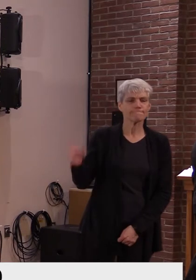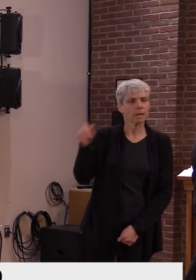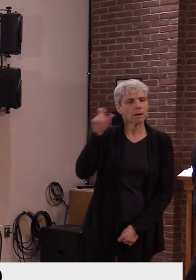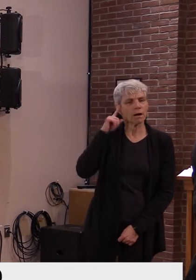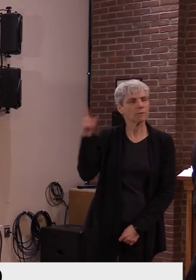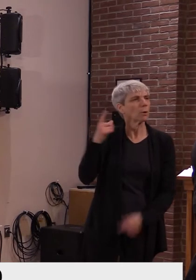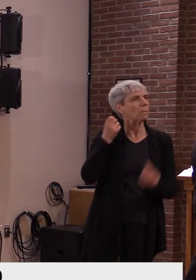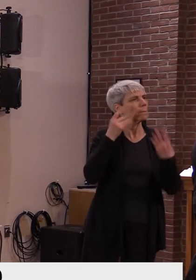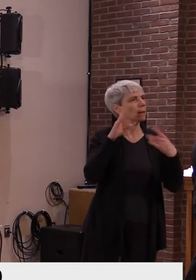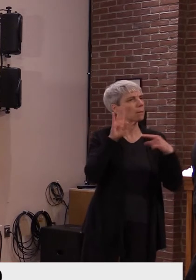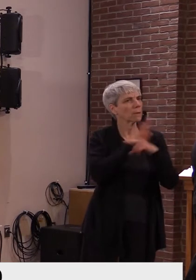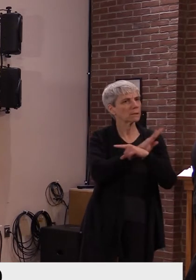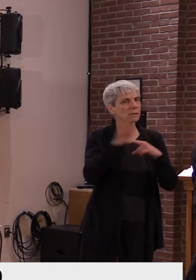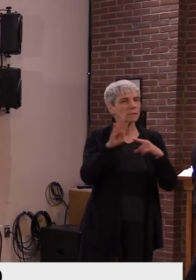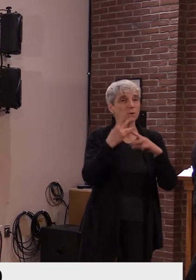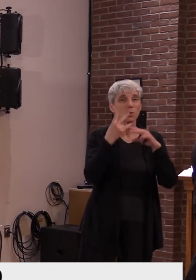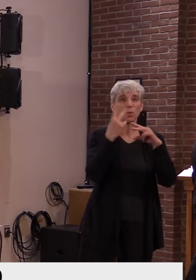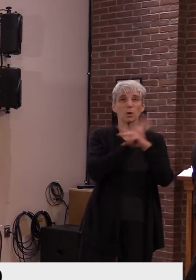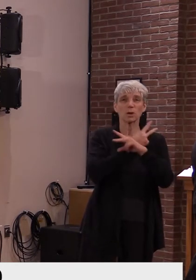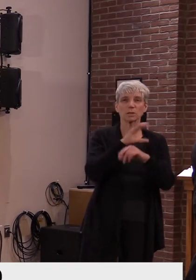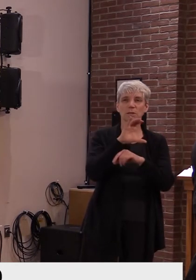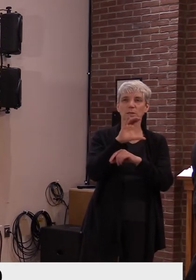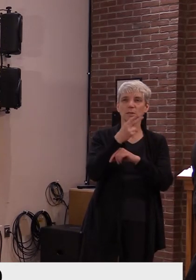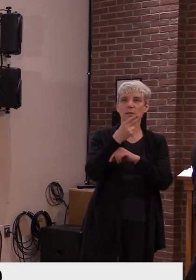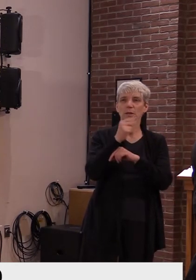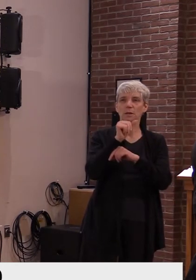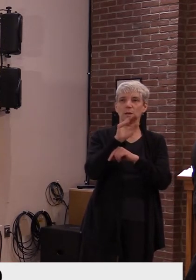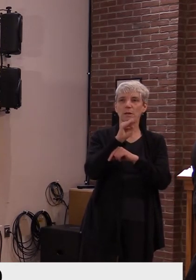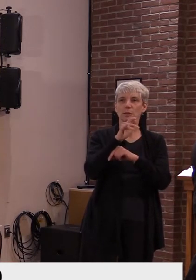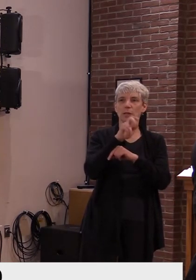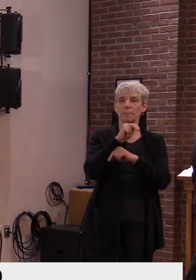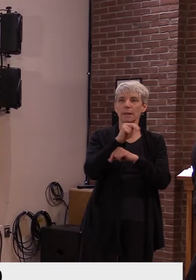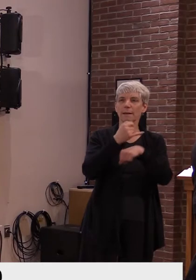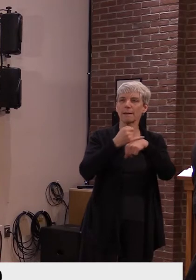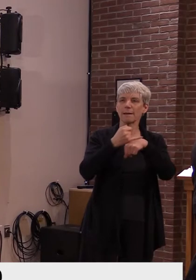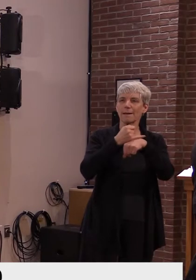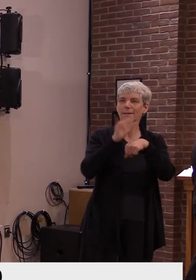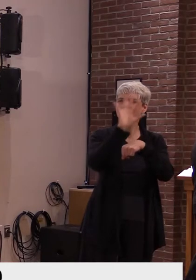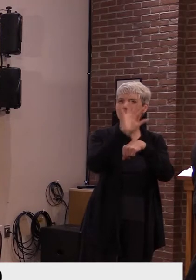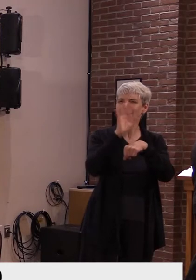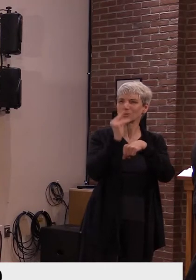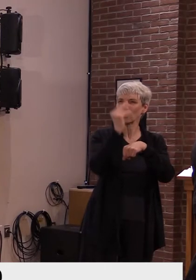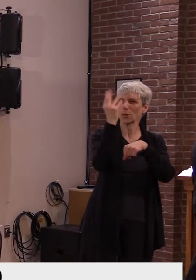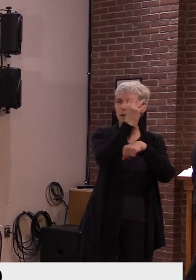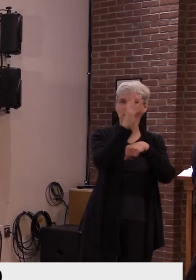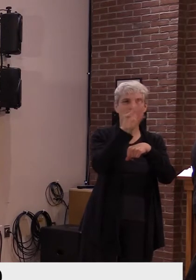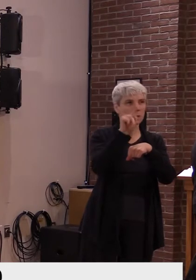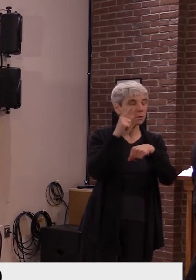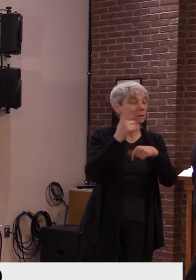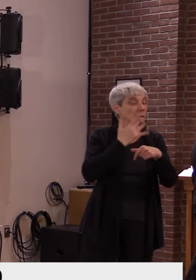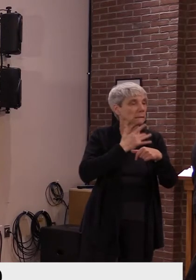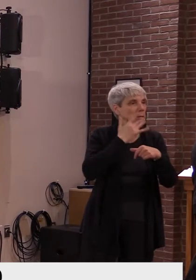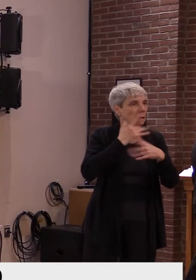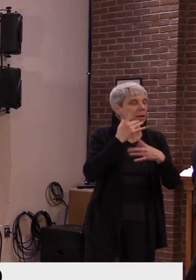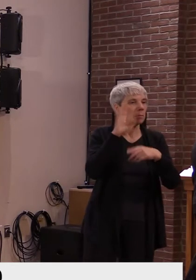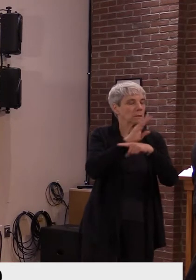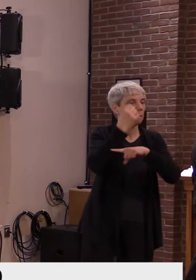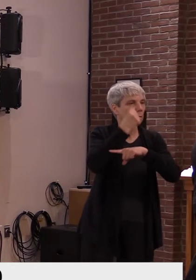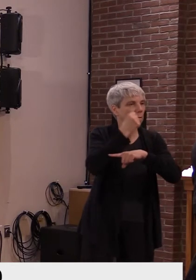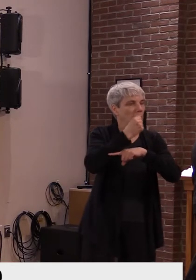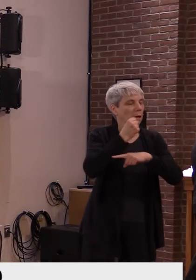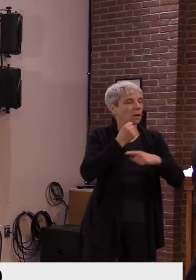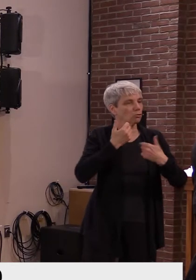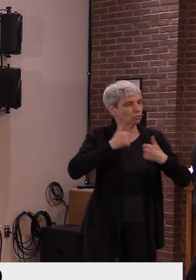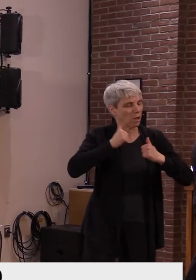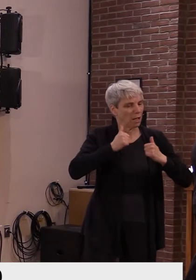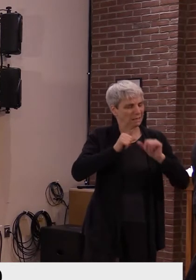sort of went through this summer during season, uh, you've been offering grants and programs, but wondering what you